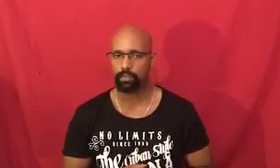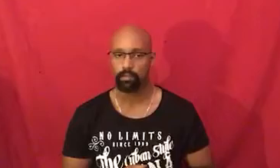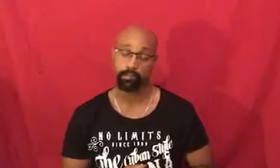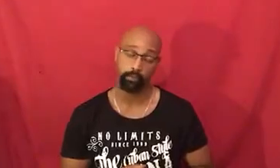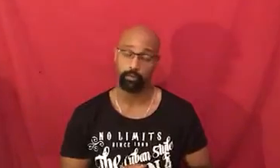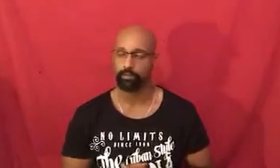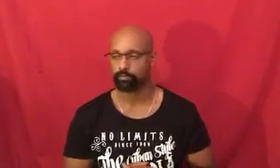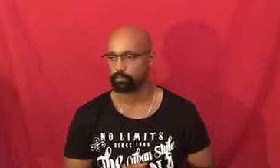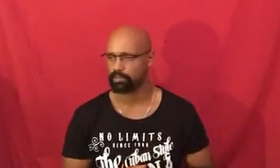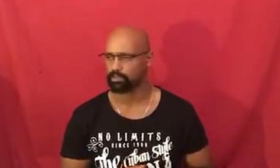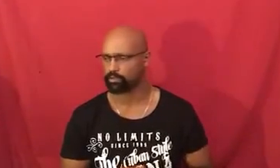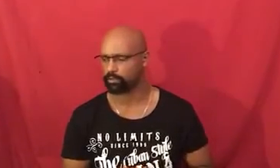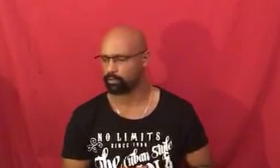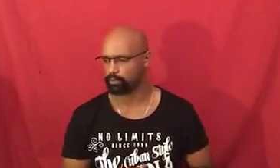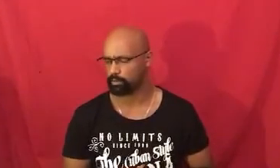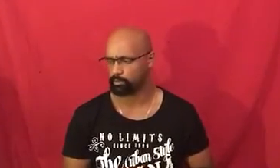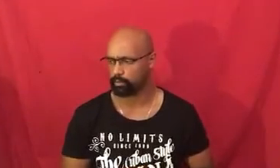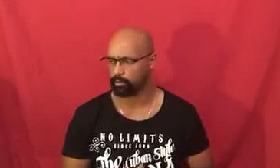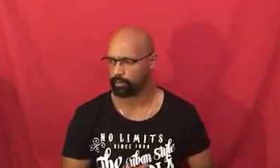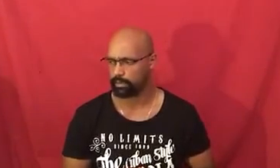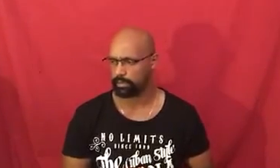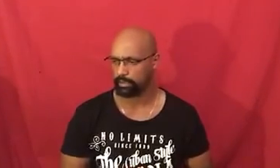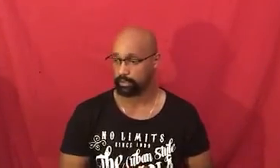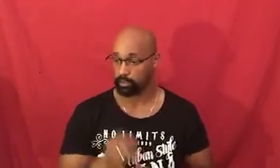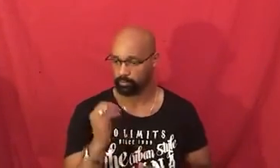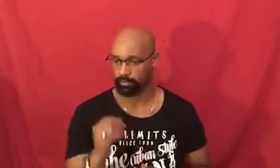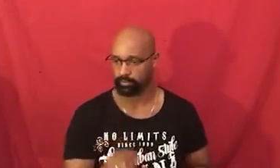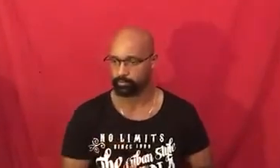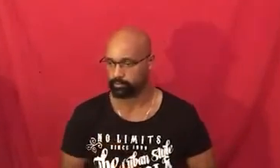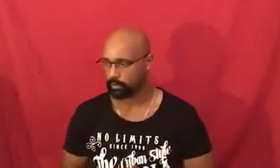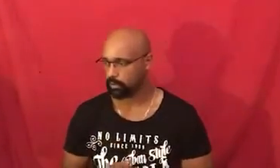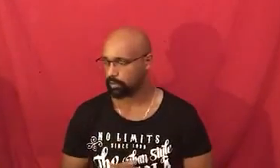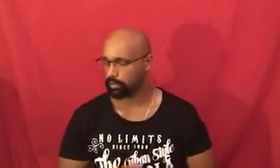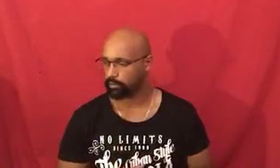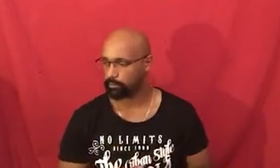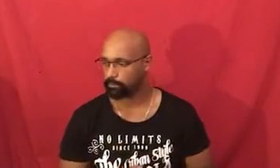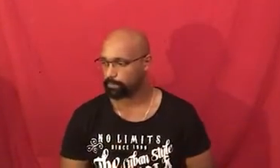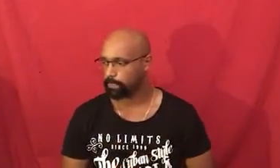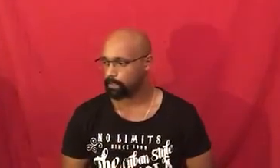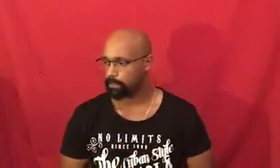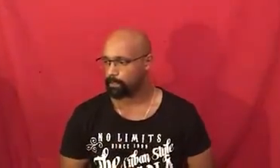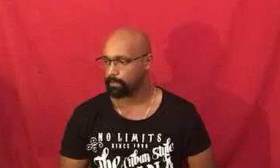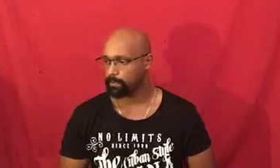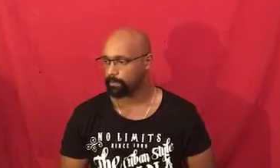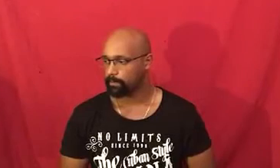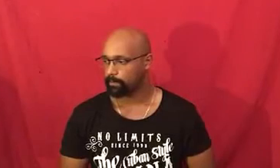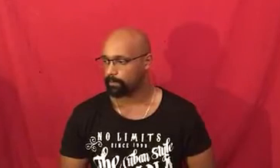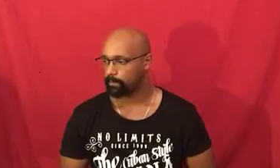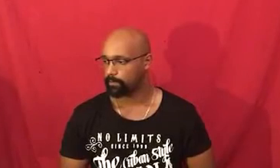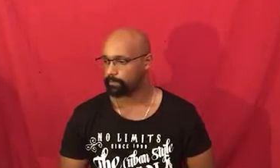in this program it's not just a course it's a program comprehensive now um